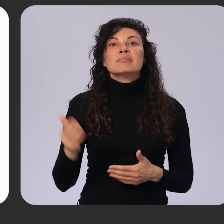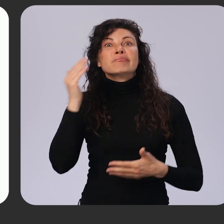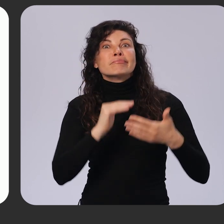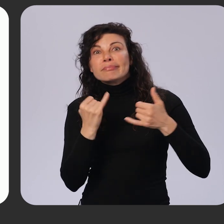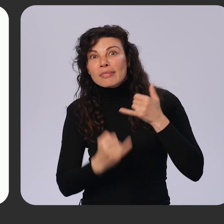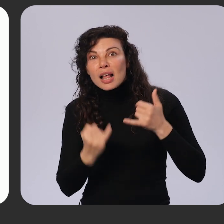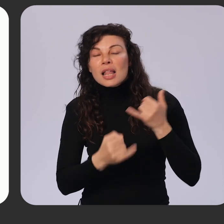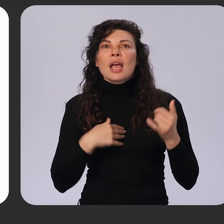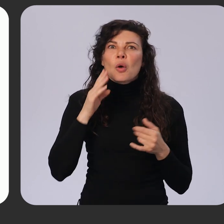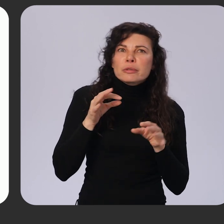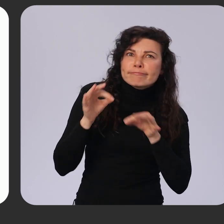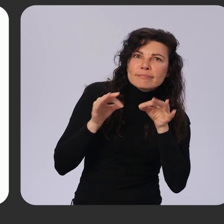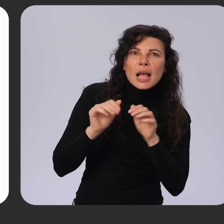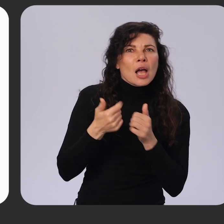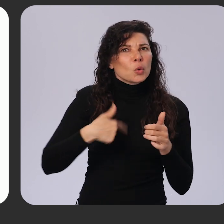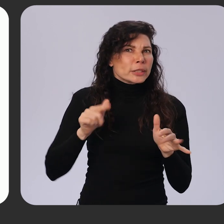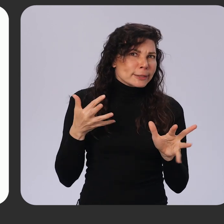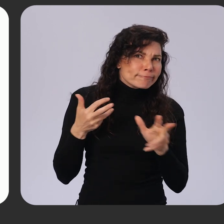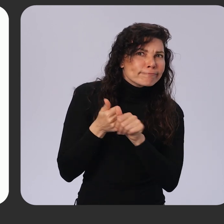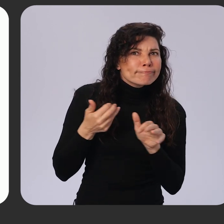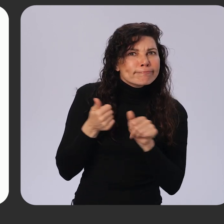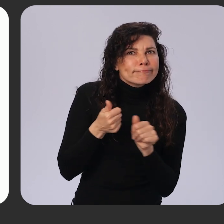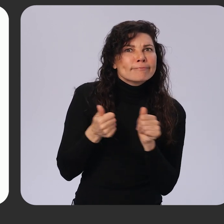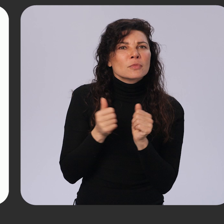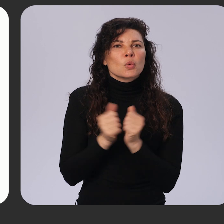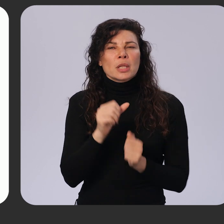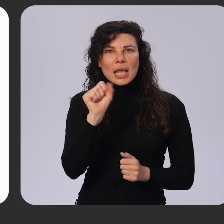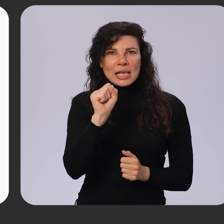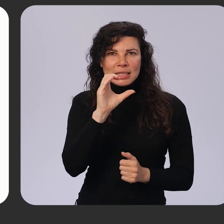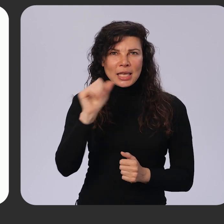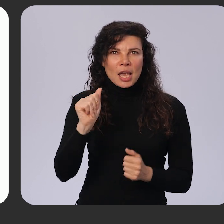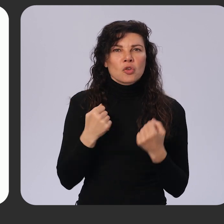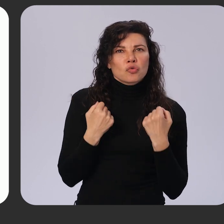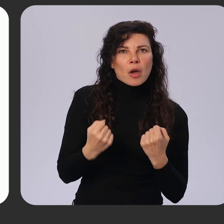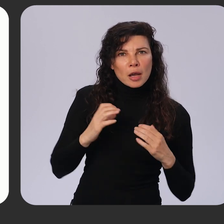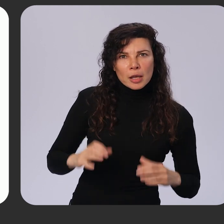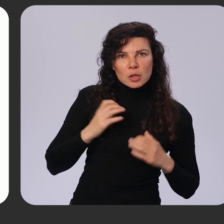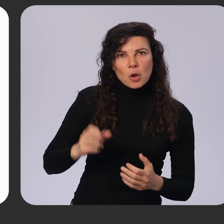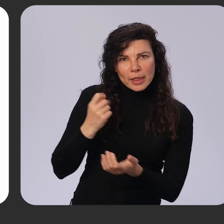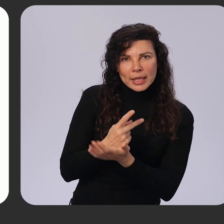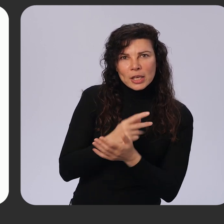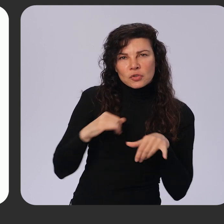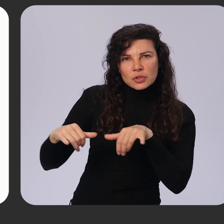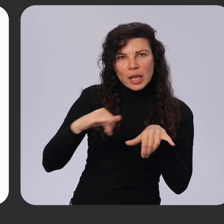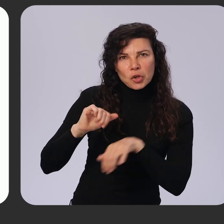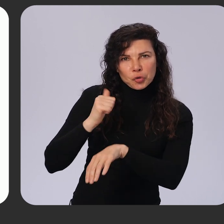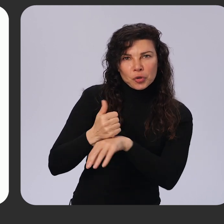I'll share how we're staying up to date with the strong customer authentication standards in the EU and provide a sneak peek